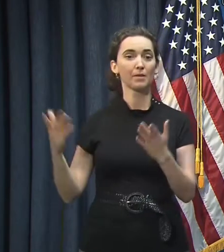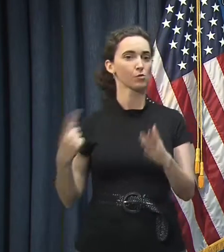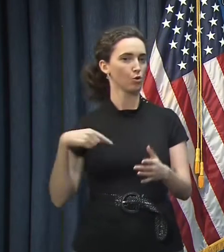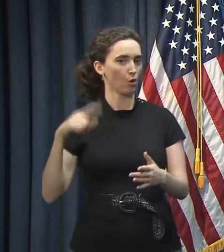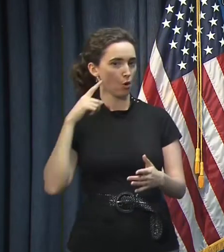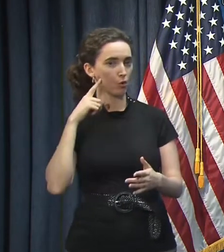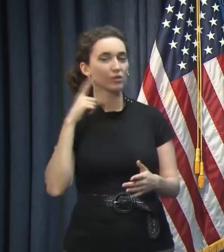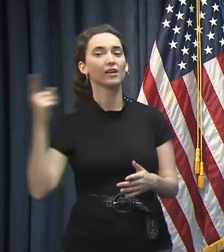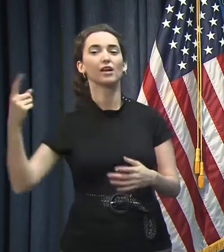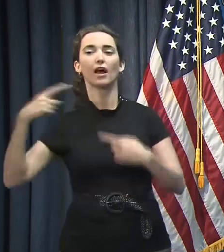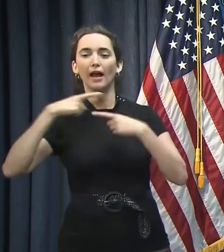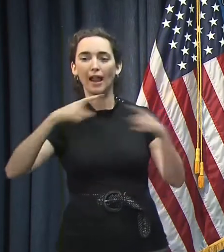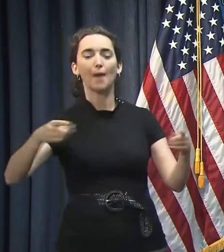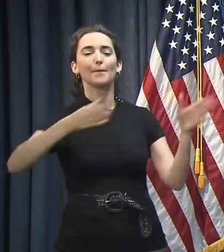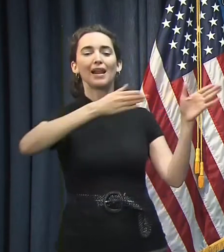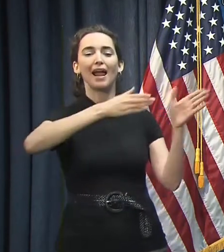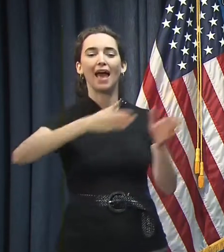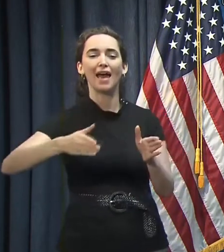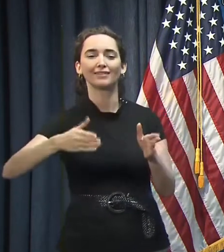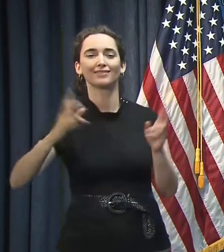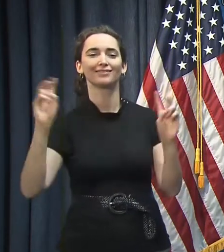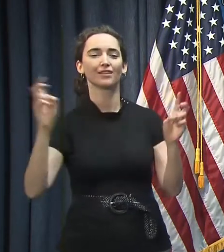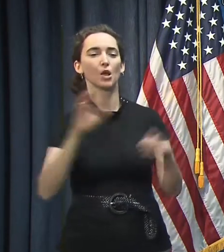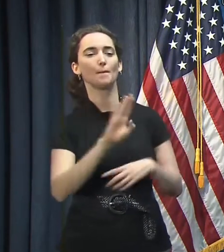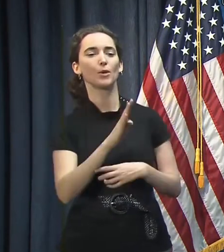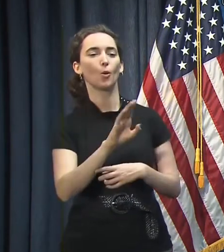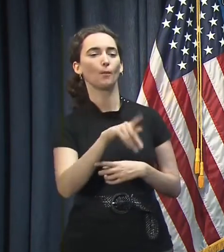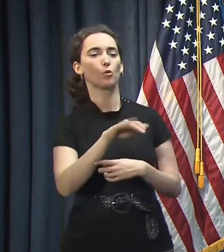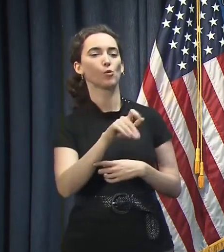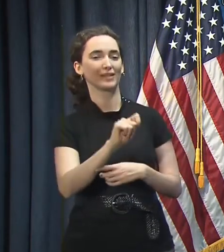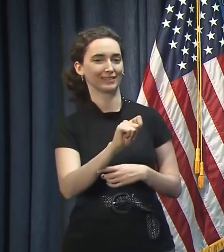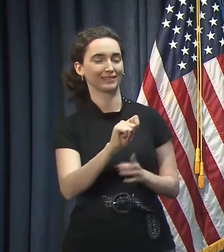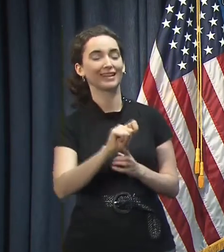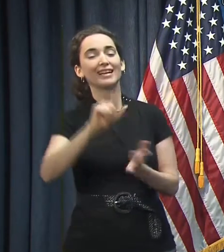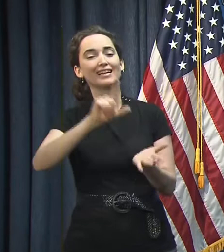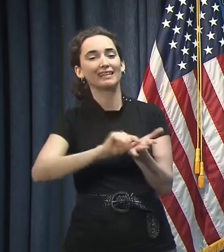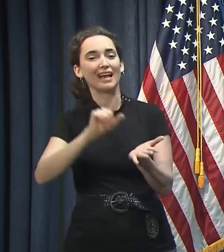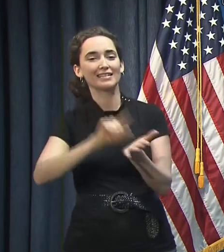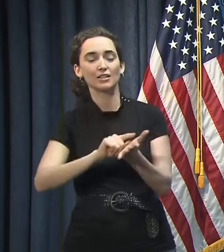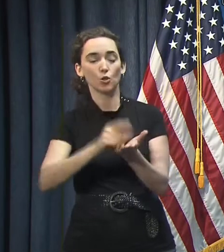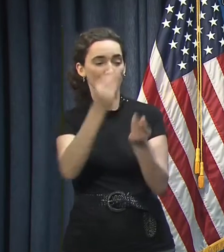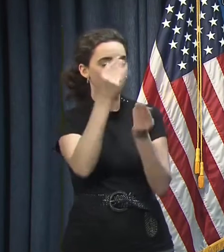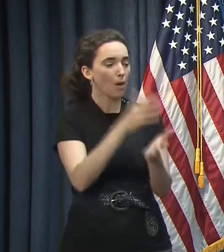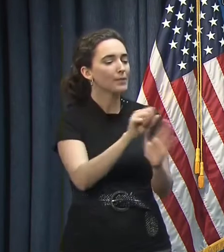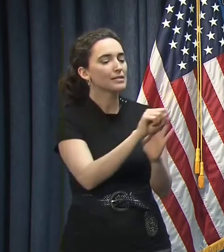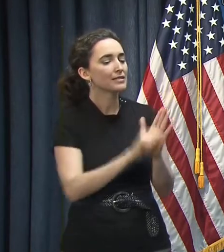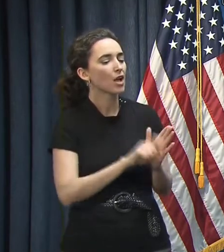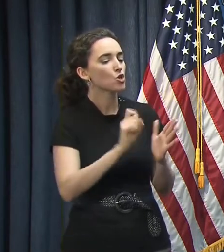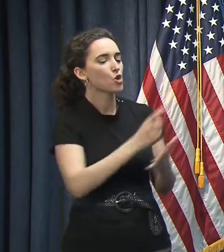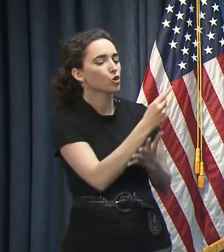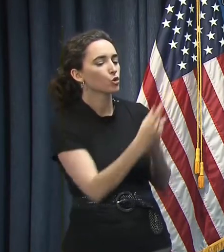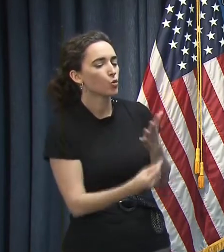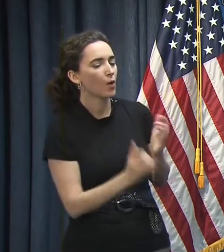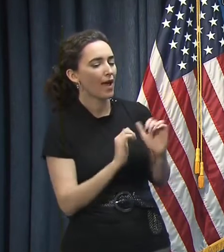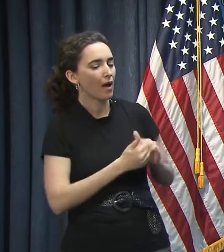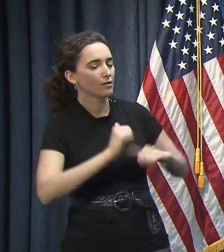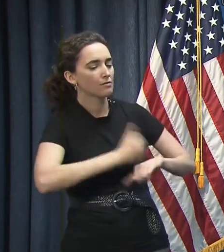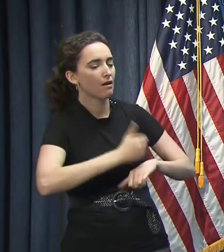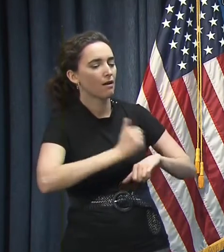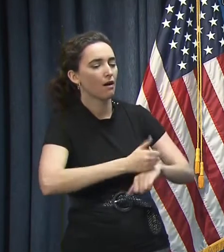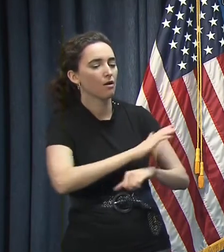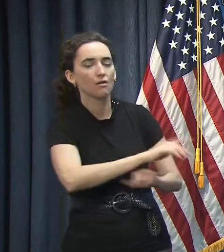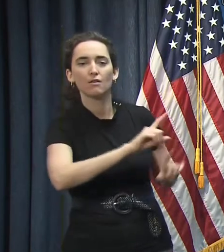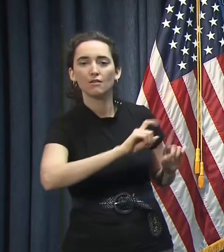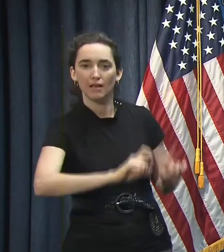blueprint and a plan for testing, which basically is guidance to the states on the things that we should be looking at when it comes